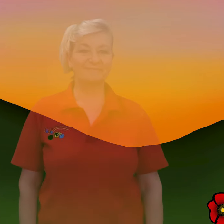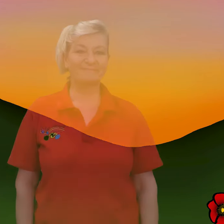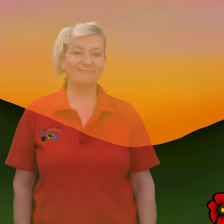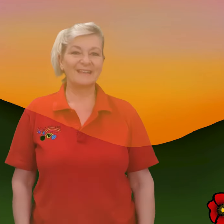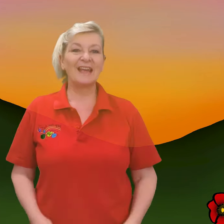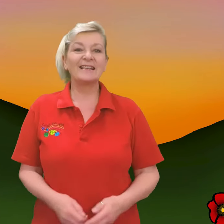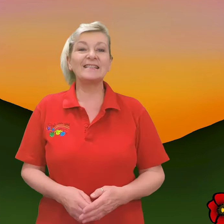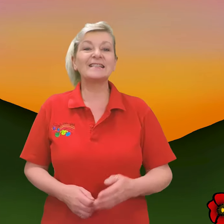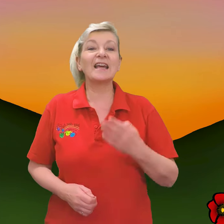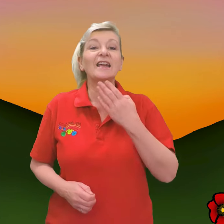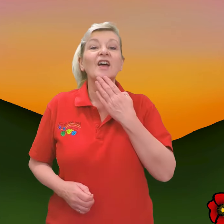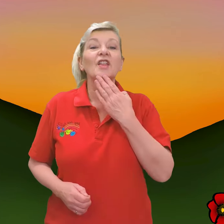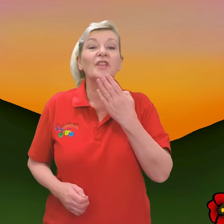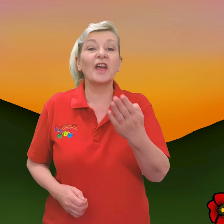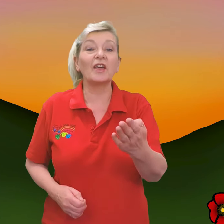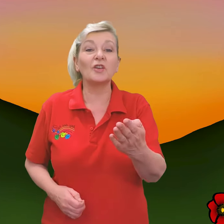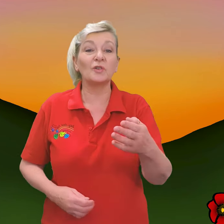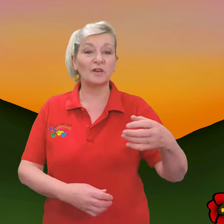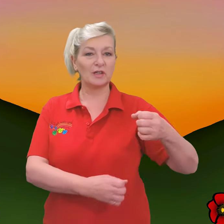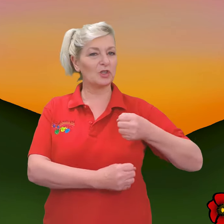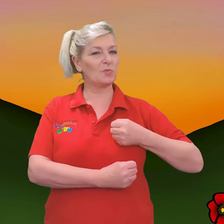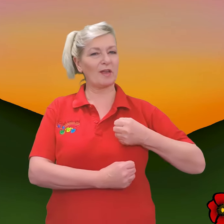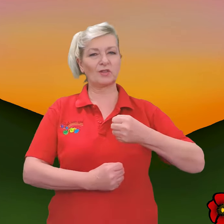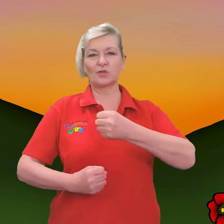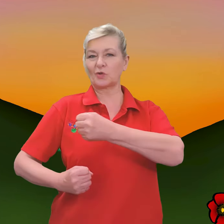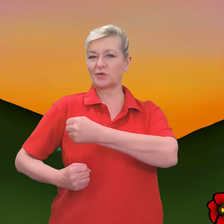Let's say thank you to our soldiers.